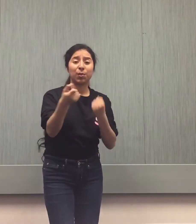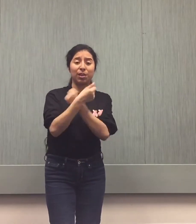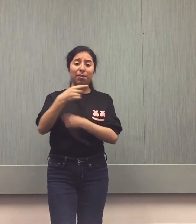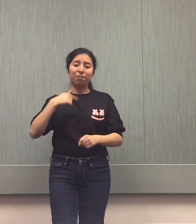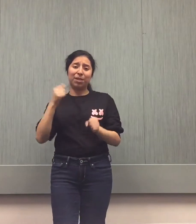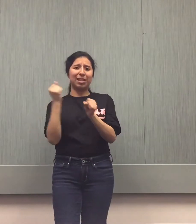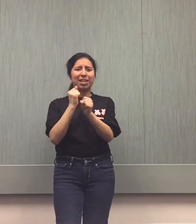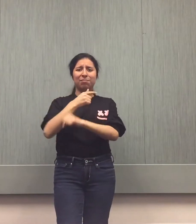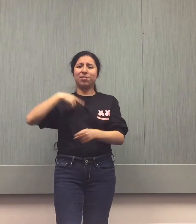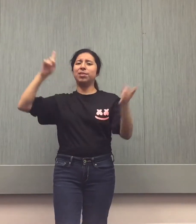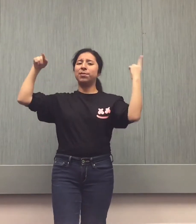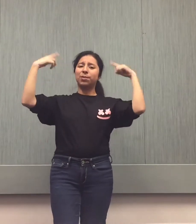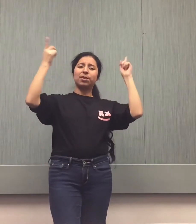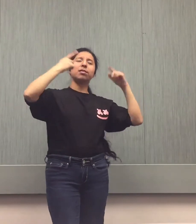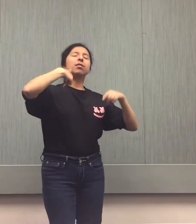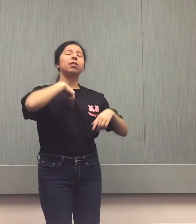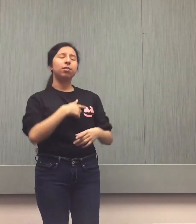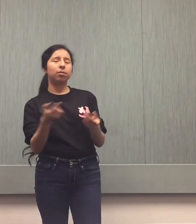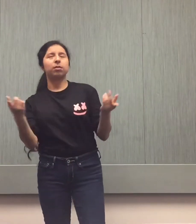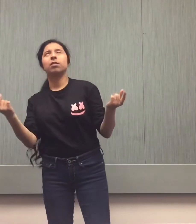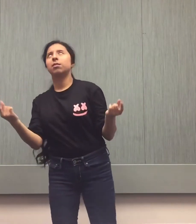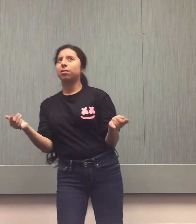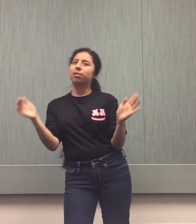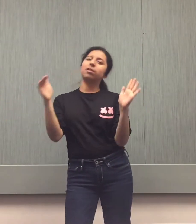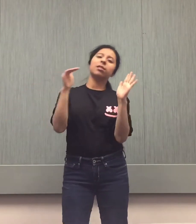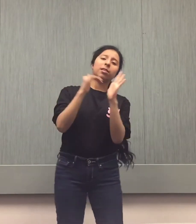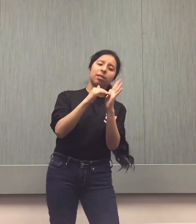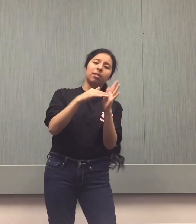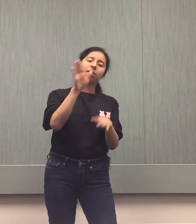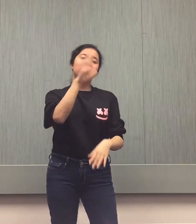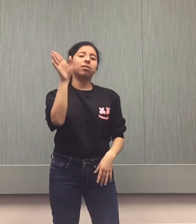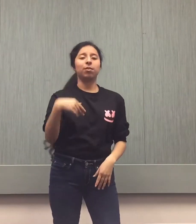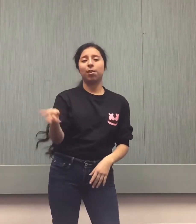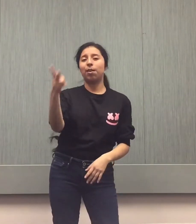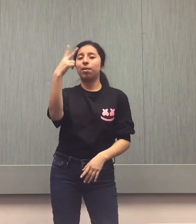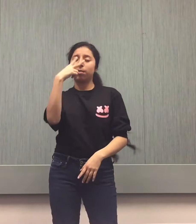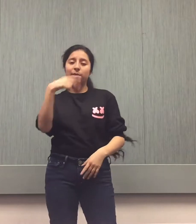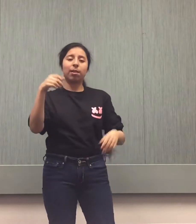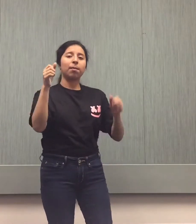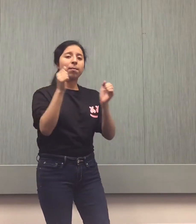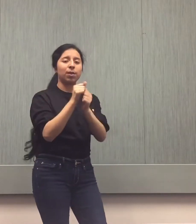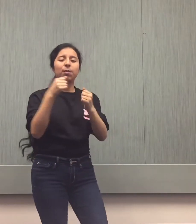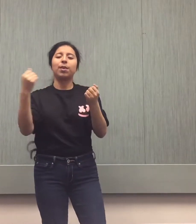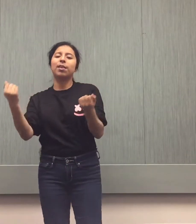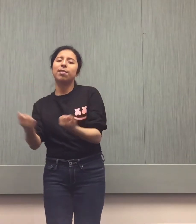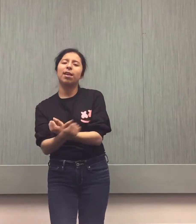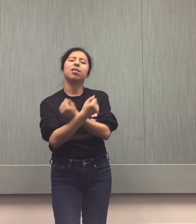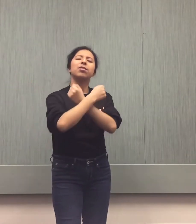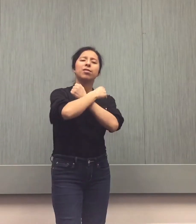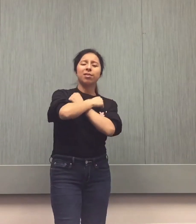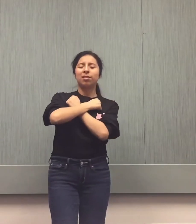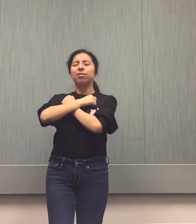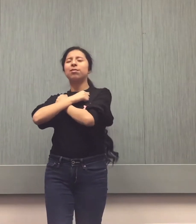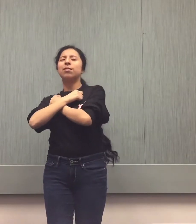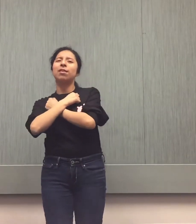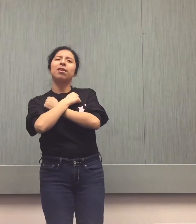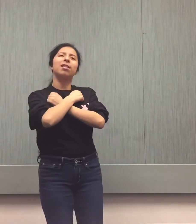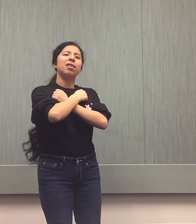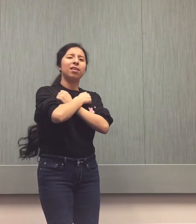you love me, that make me crazy, here we go again Don't go look at me with that look in your eye